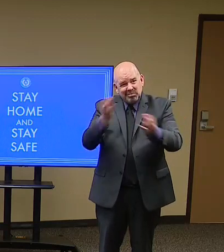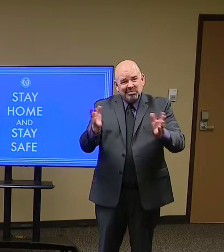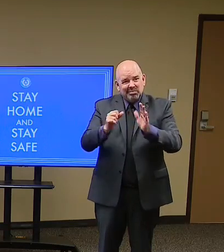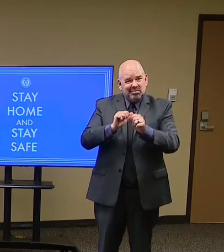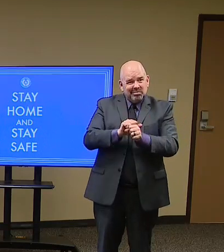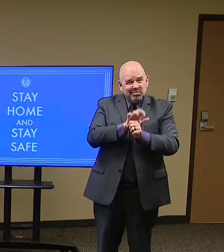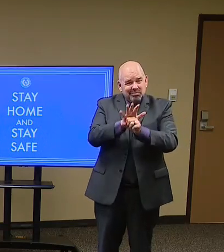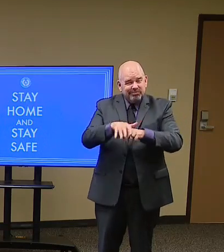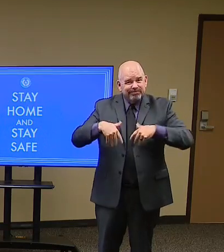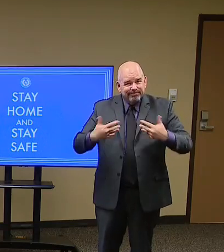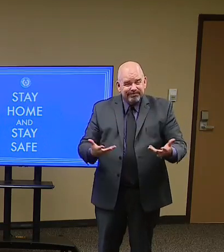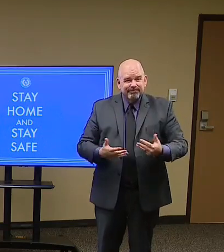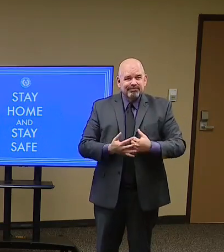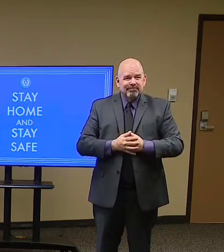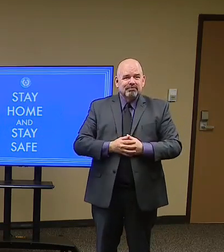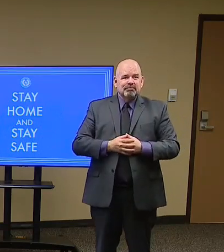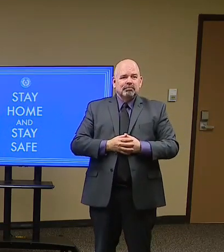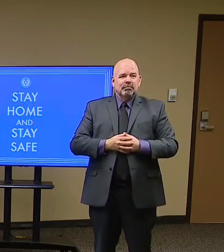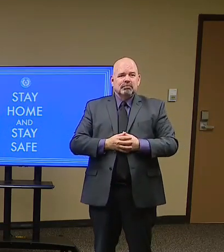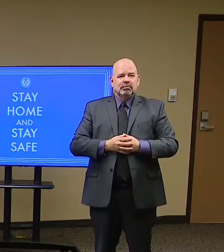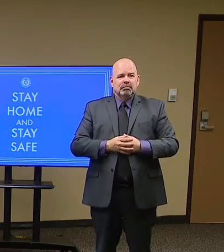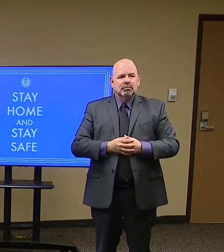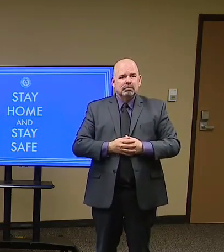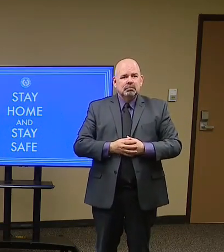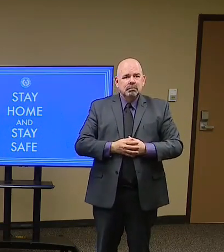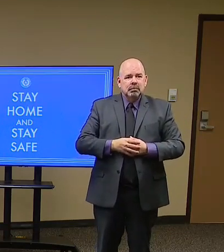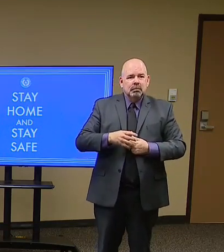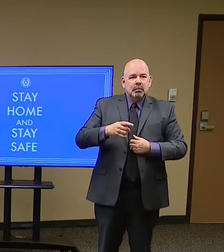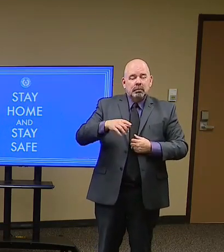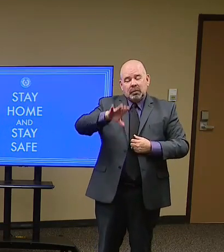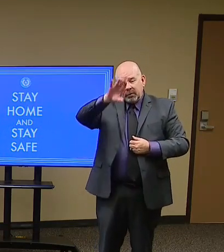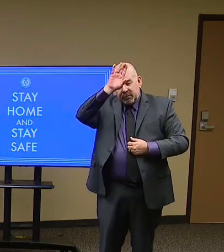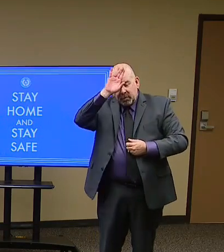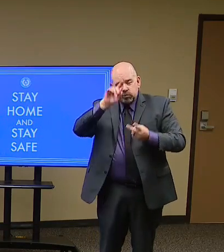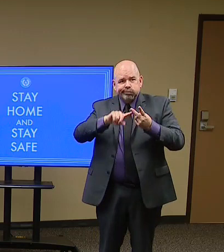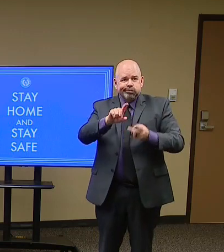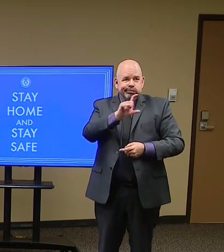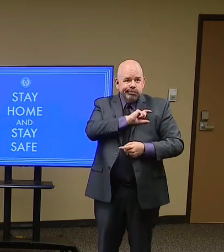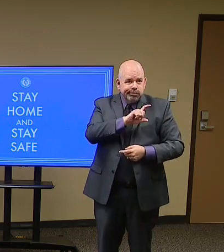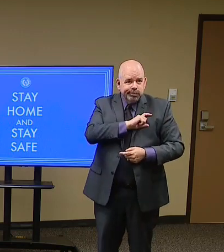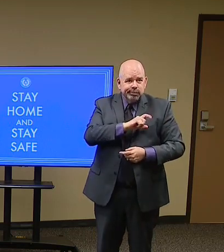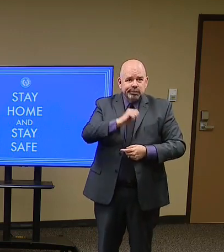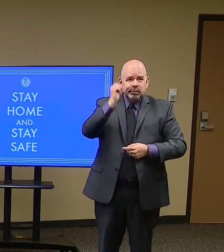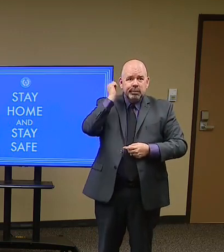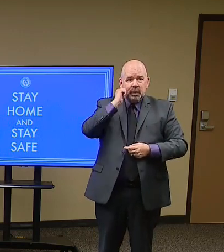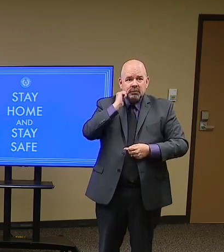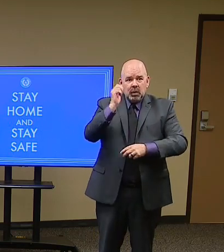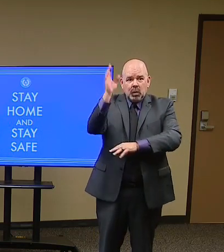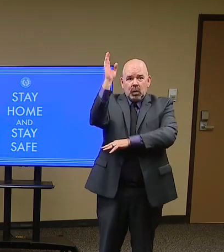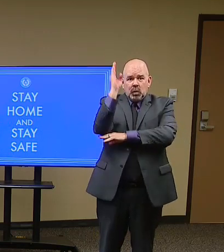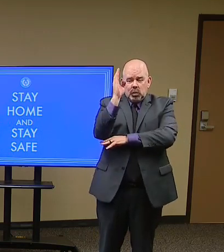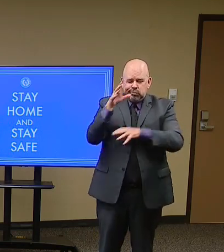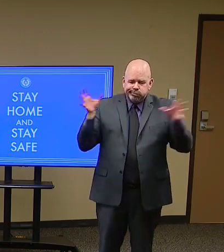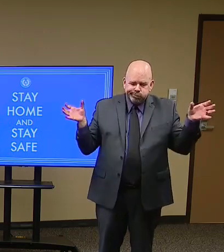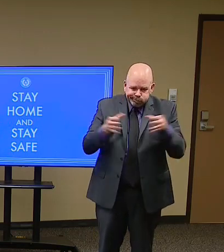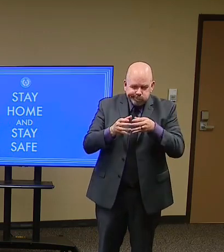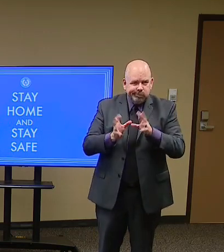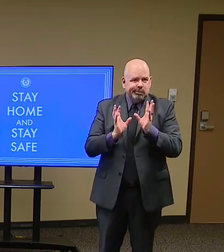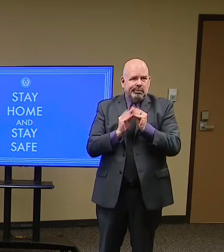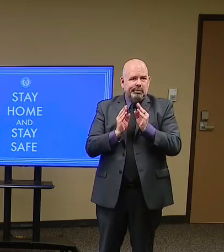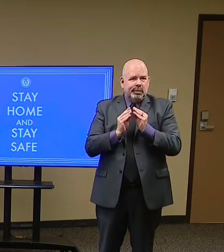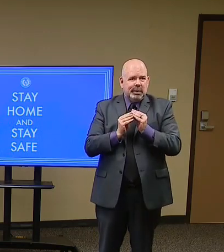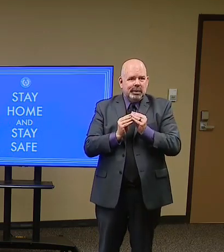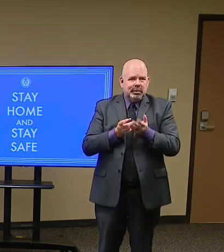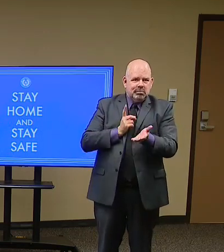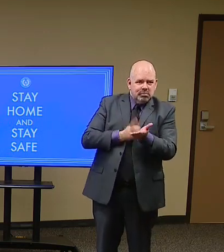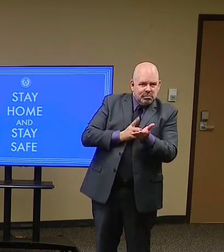first responders every day at noon in closing our call. And that is, I need you to stay in the fight. So